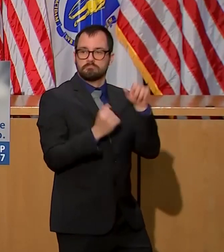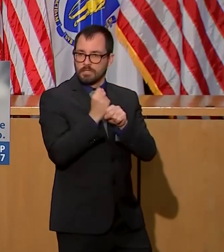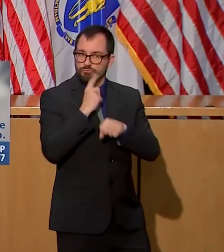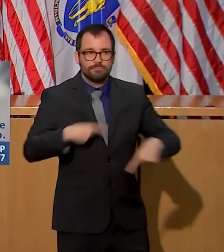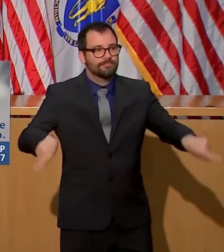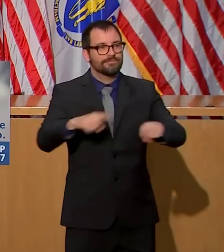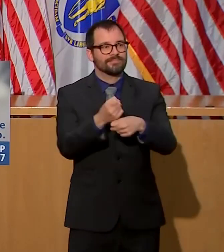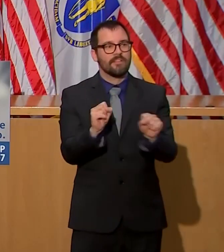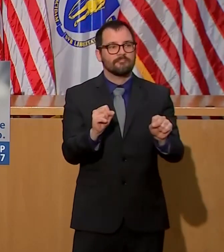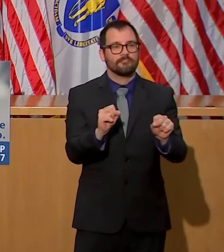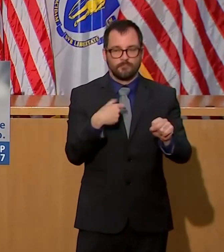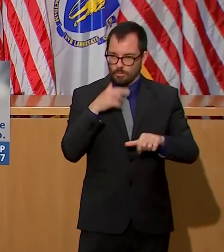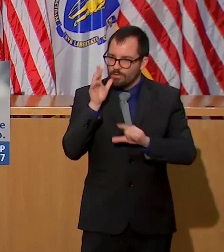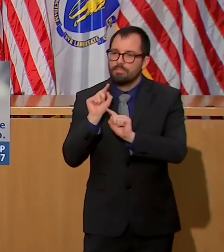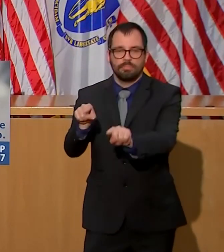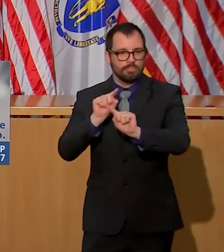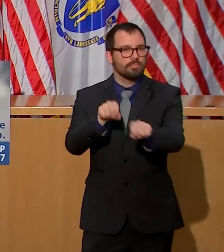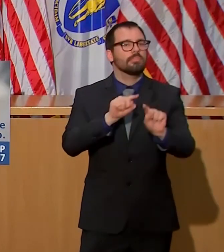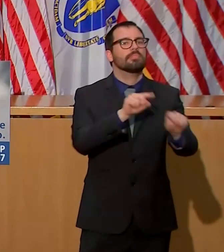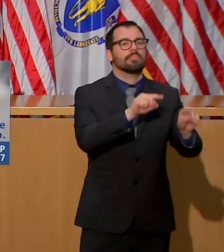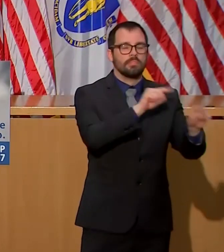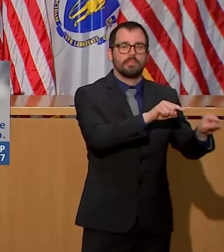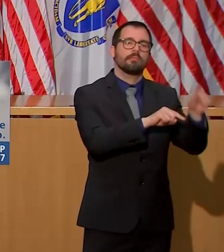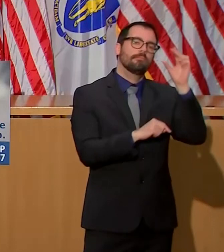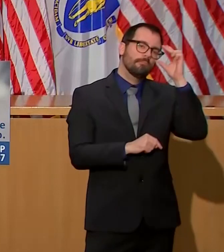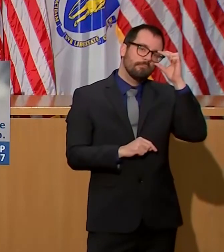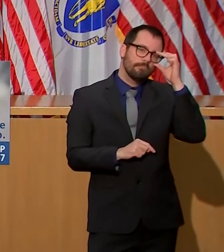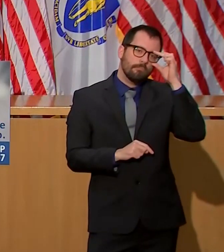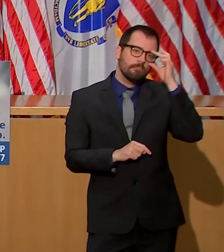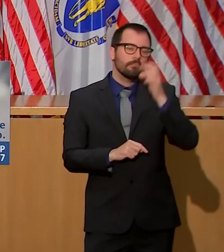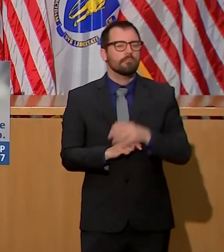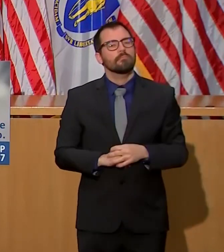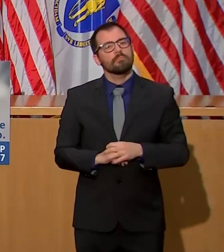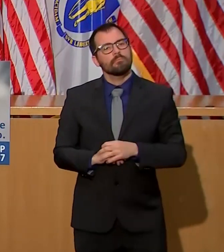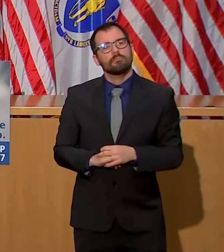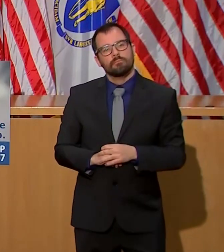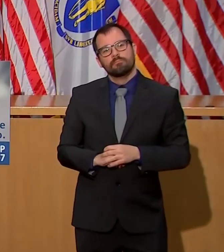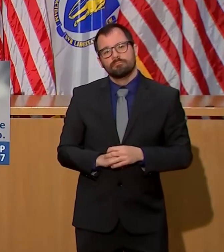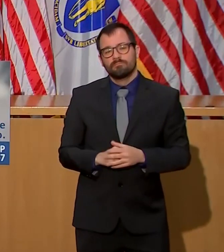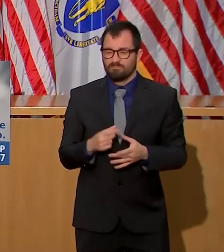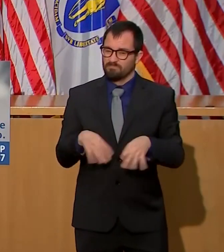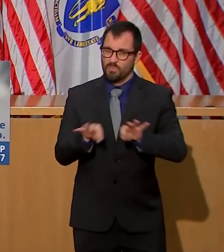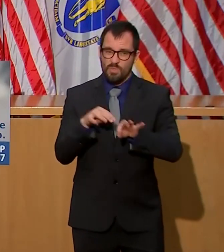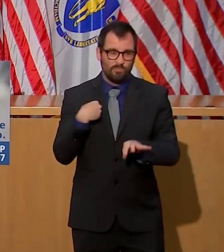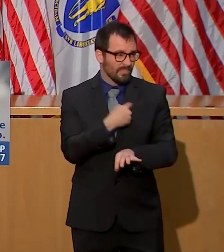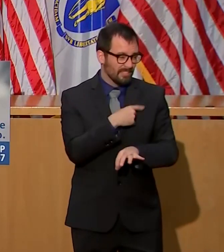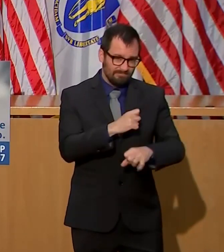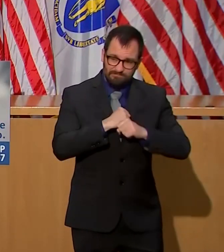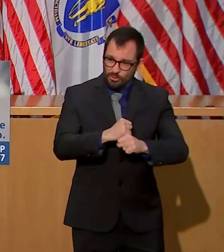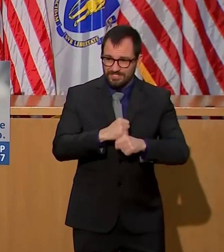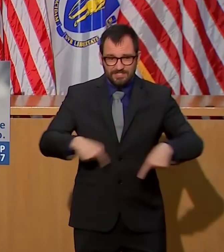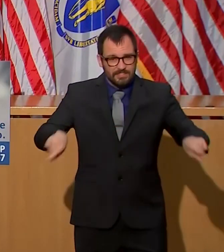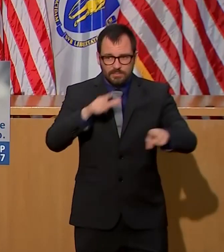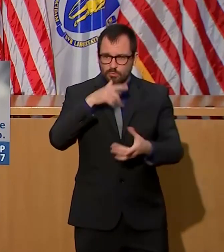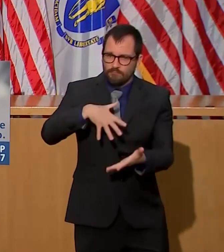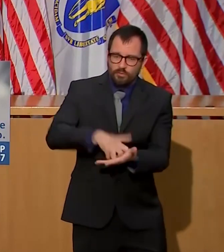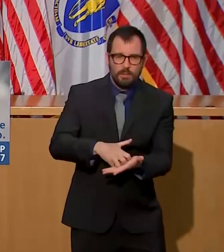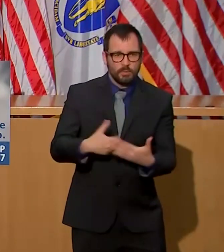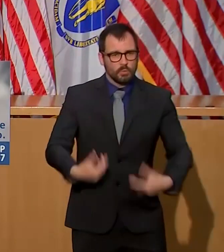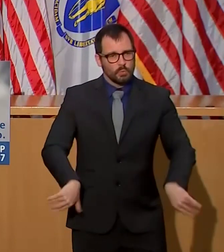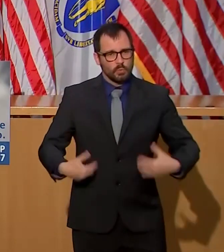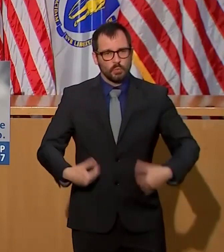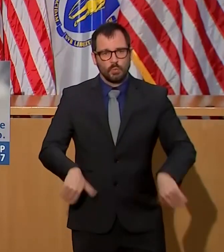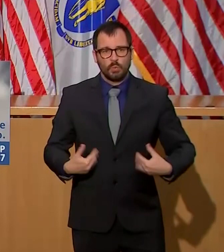Clearly protecting our most vulnerable citizens in nursing homes, rest homes, and assisted living residents has emerged as among the greatest